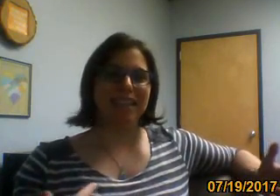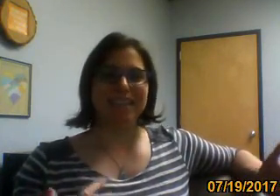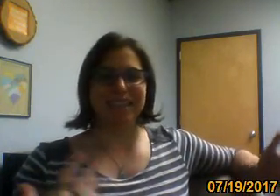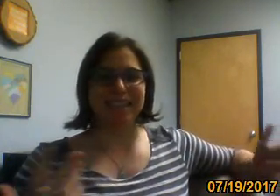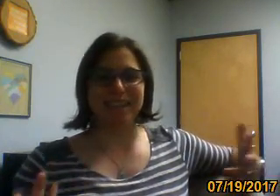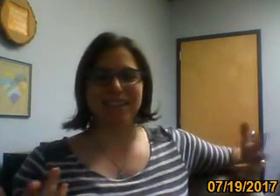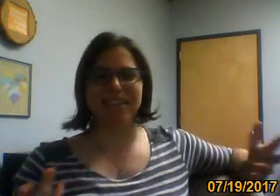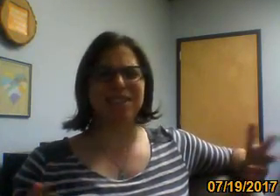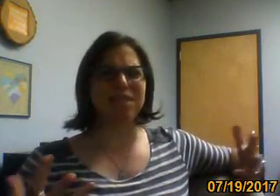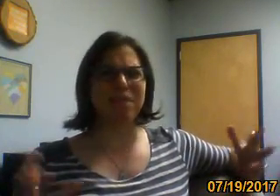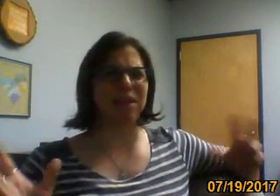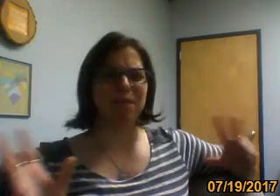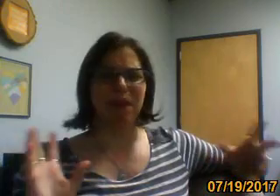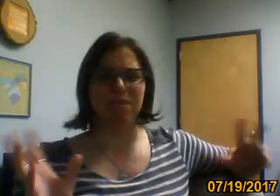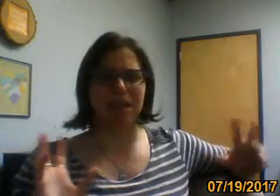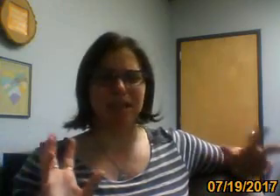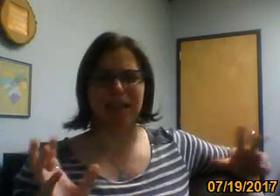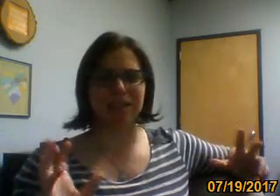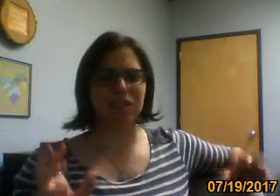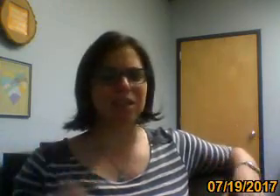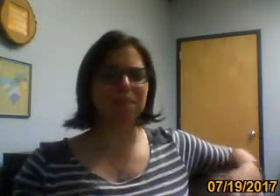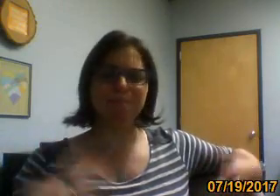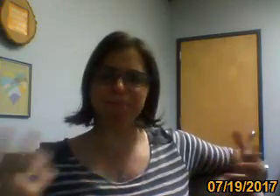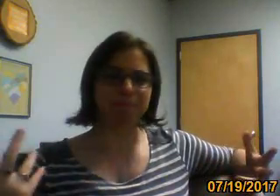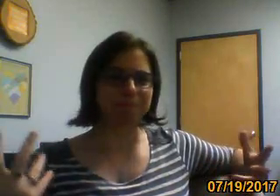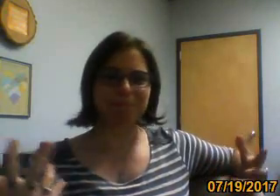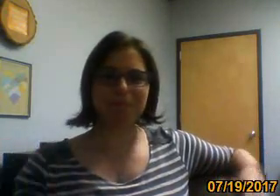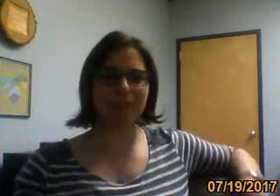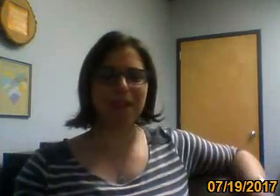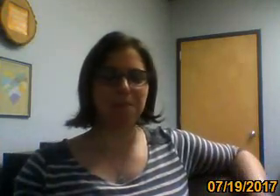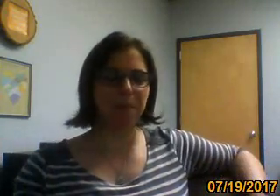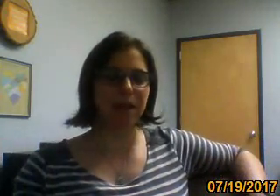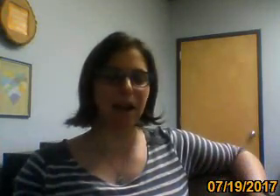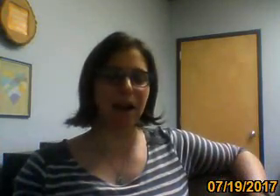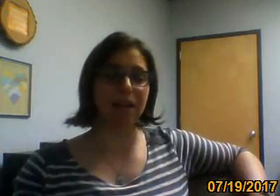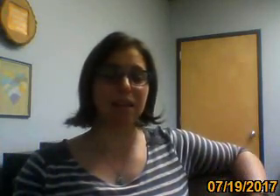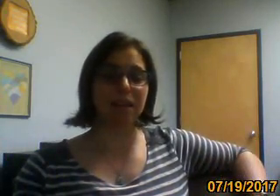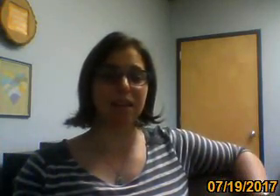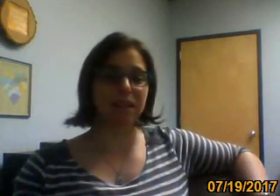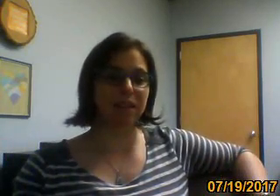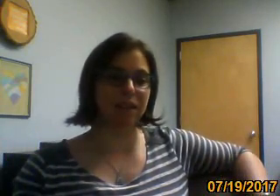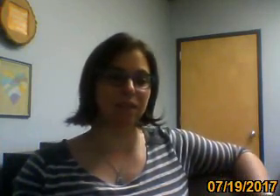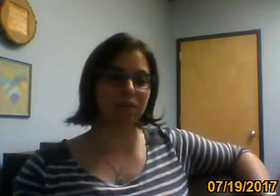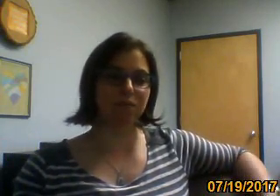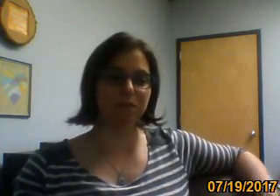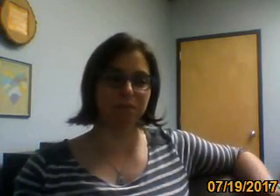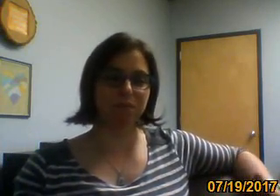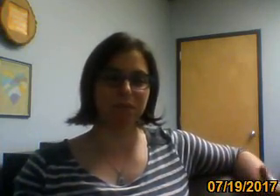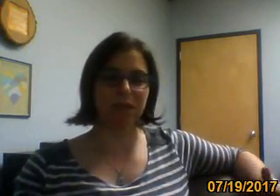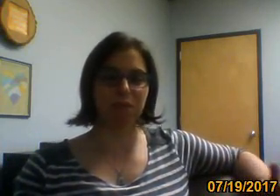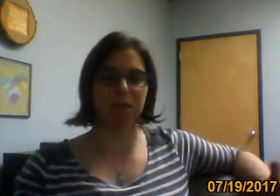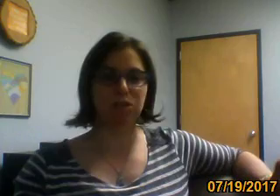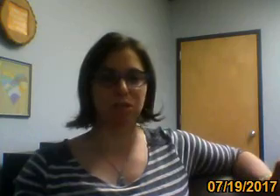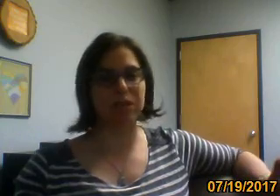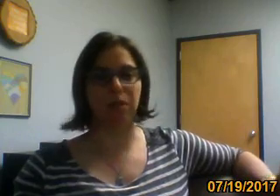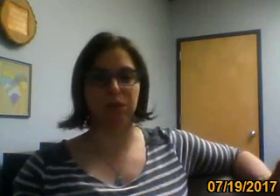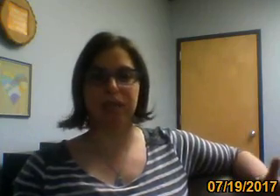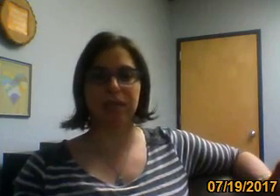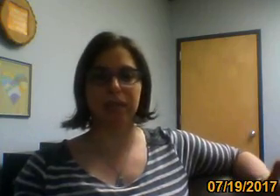uh, cause it was about like mind body connections. But, uh, the, the, the information was outdated